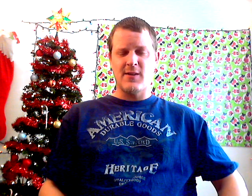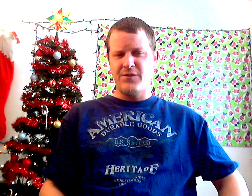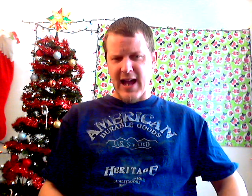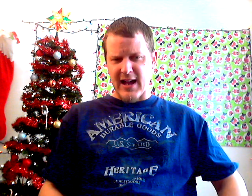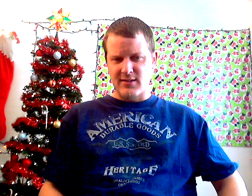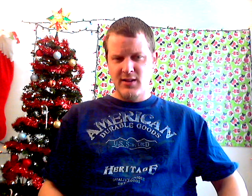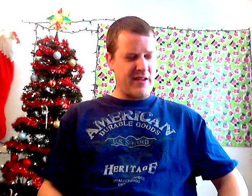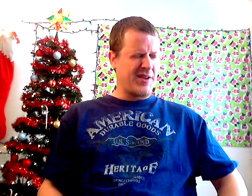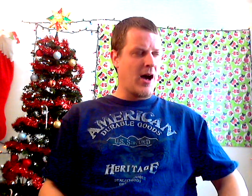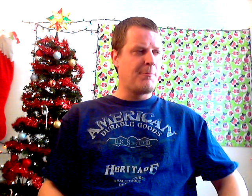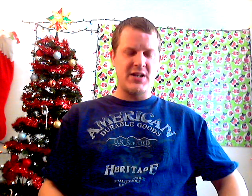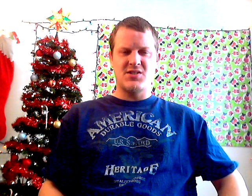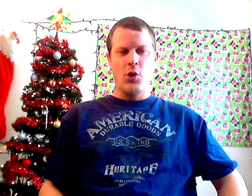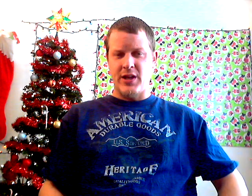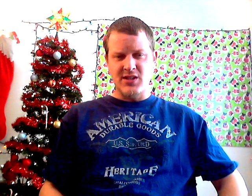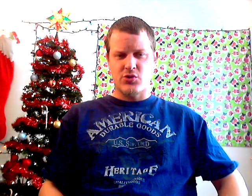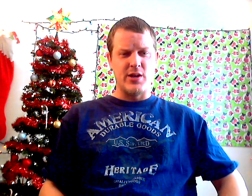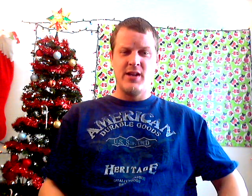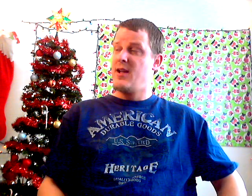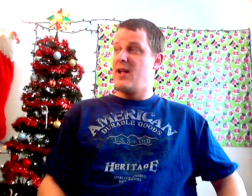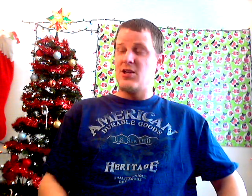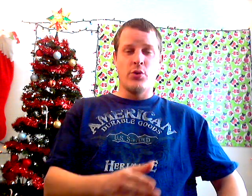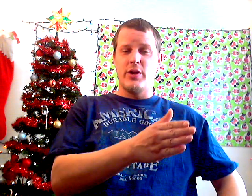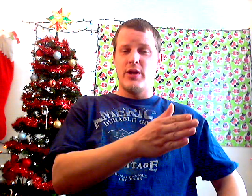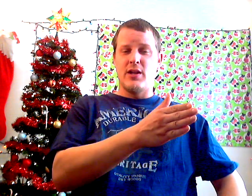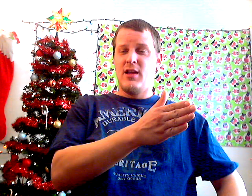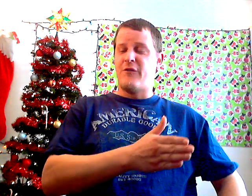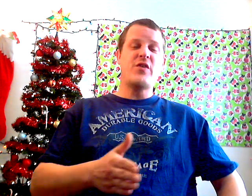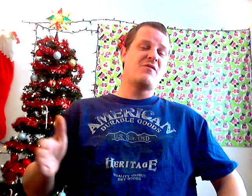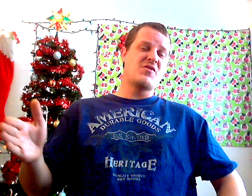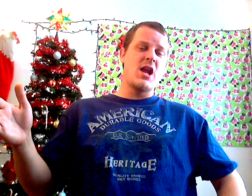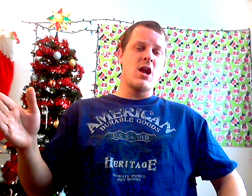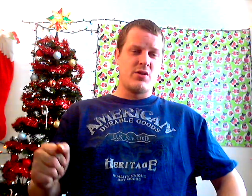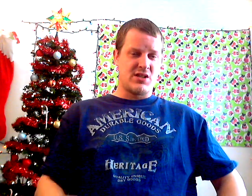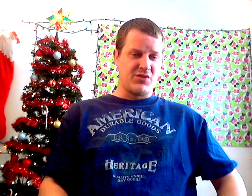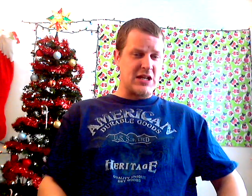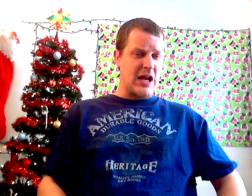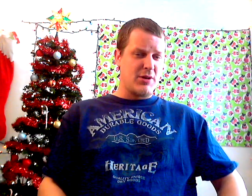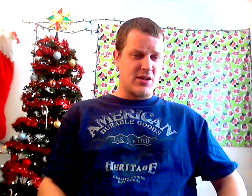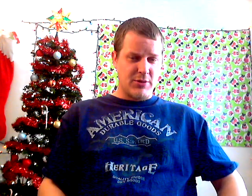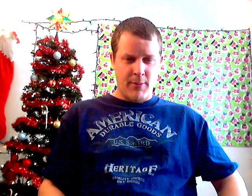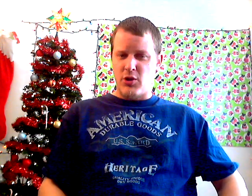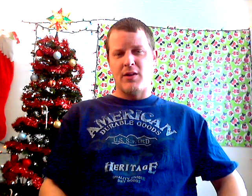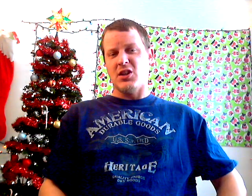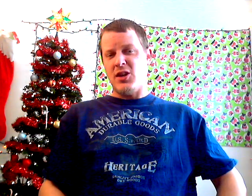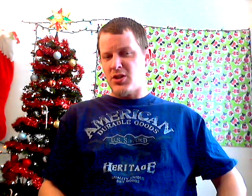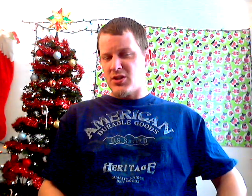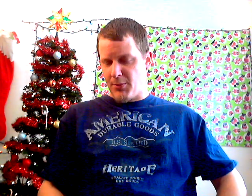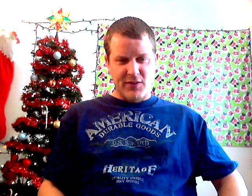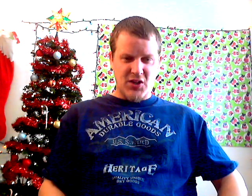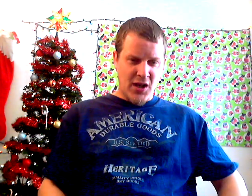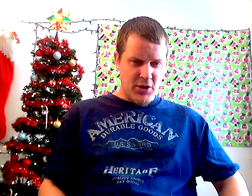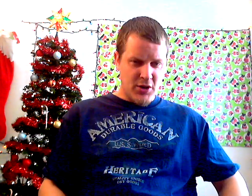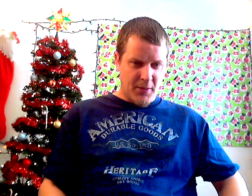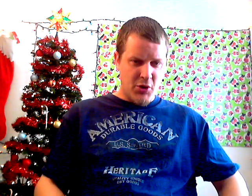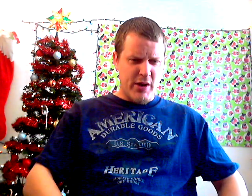that's a fact. And the company's own history during the 50 years of the WWWF, the WWF, the WWE.